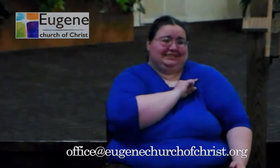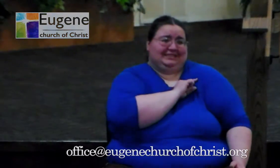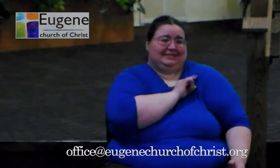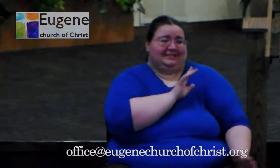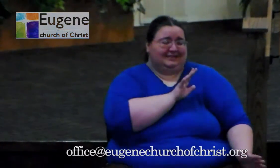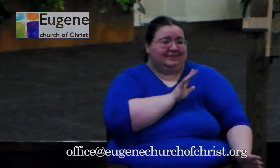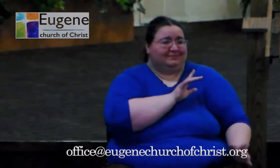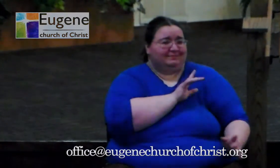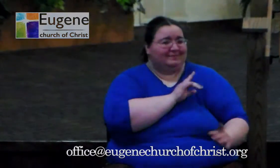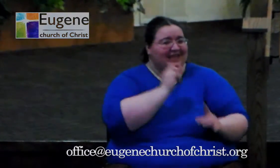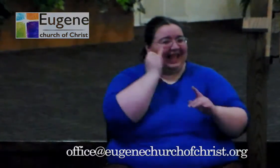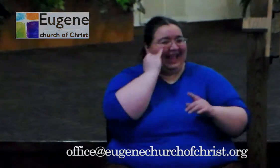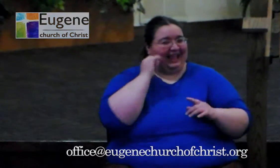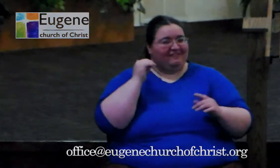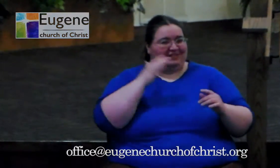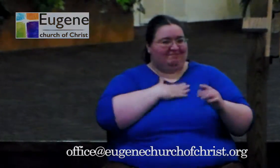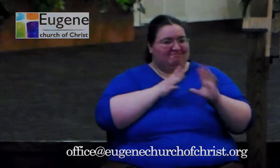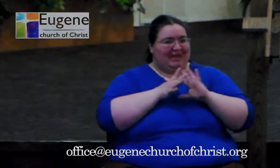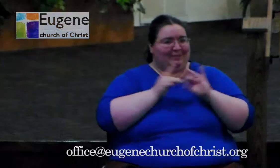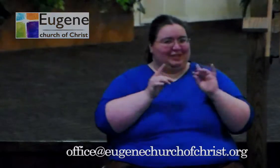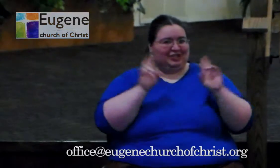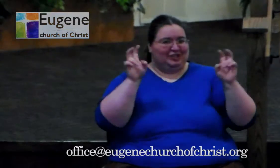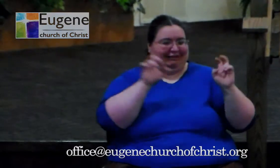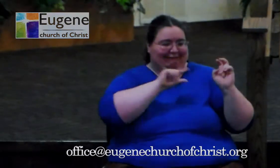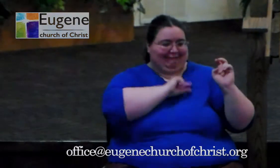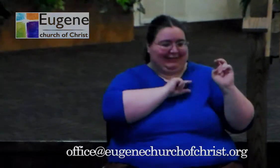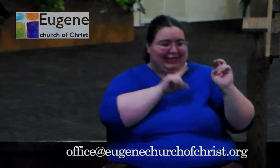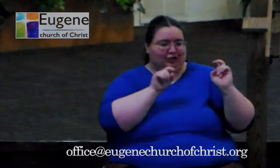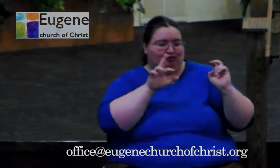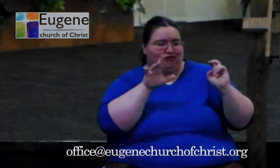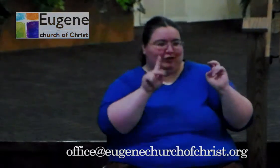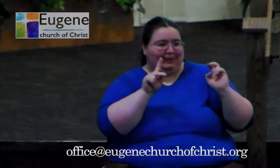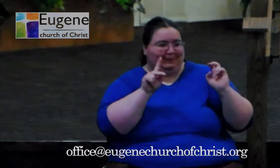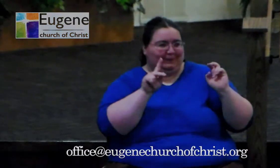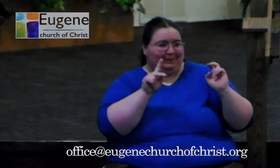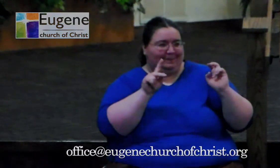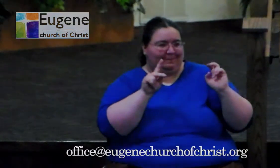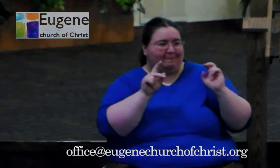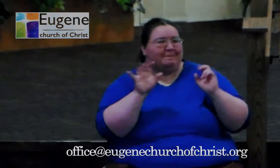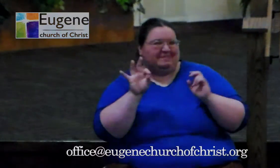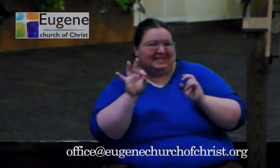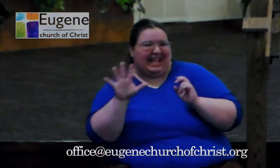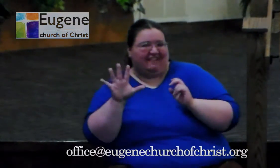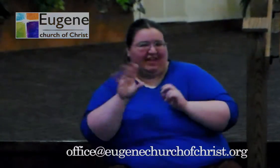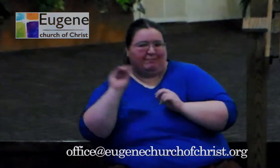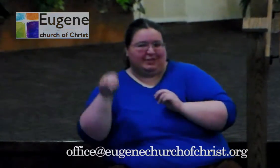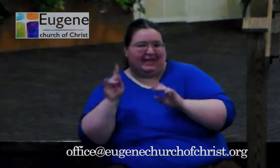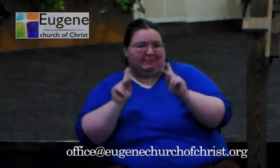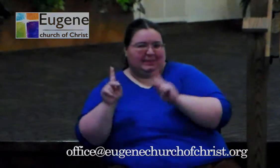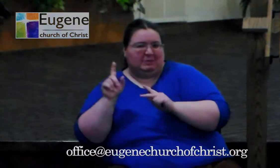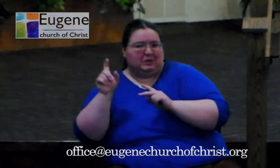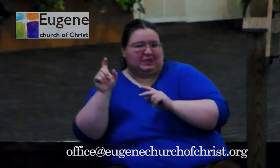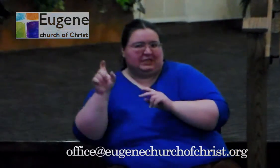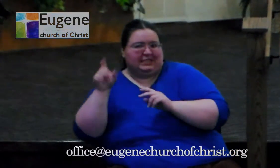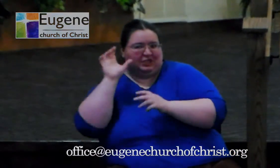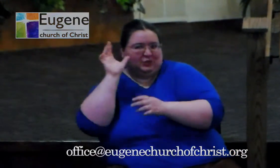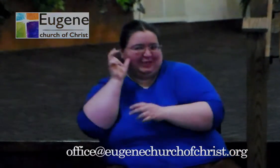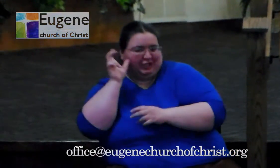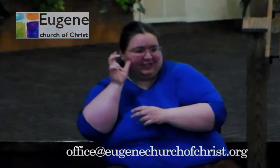Most people don't. Most people assume either one, someone else is going to do it and knows more or has answered the questions, or